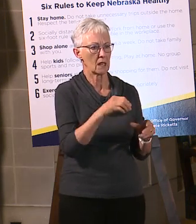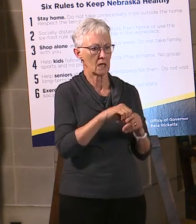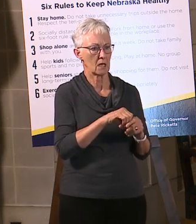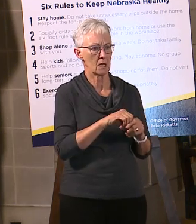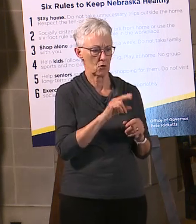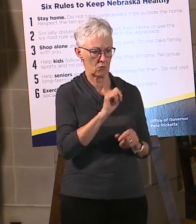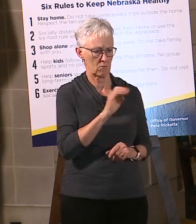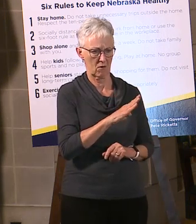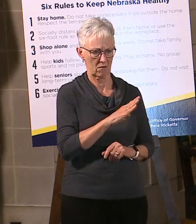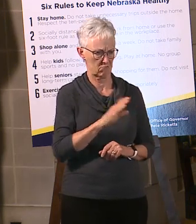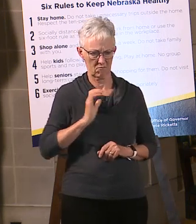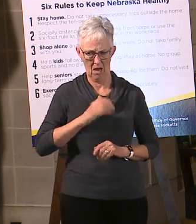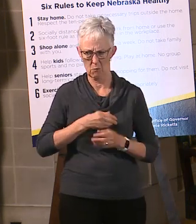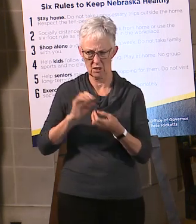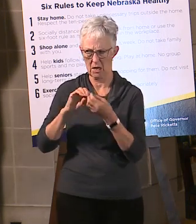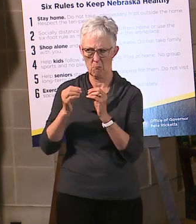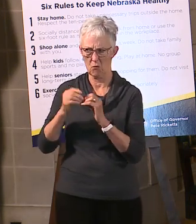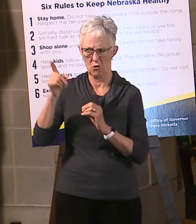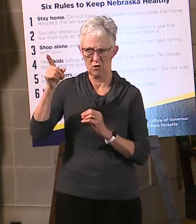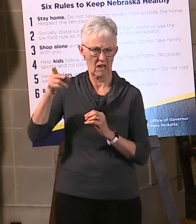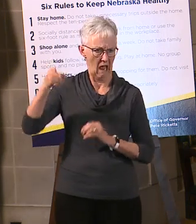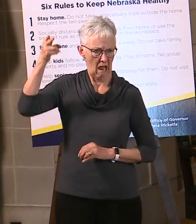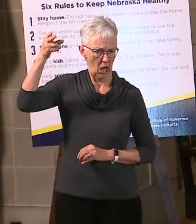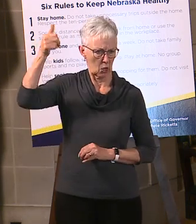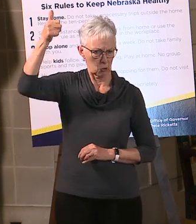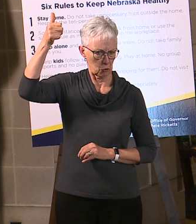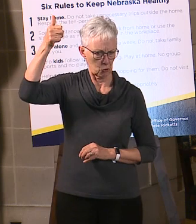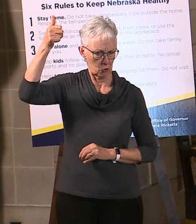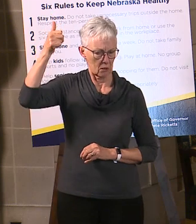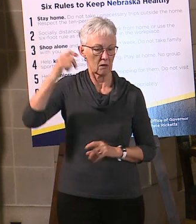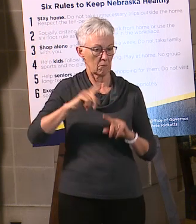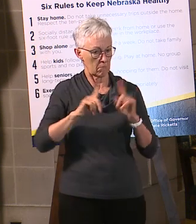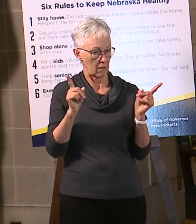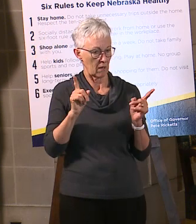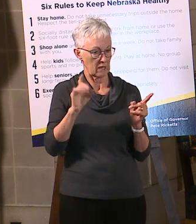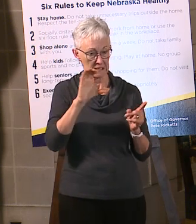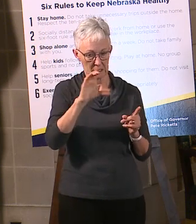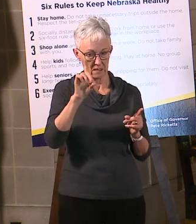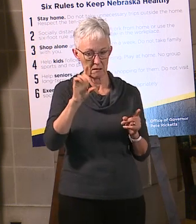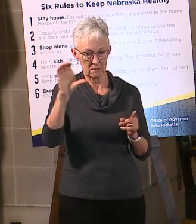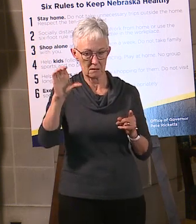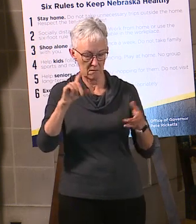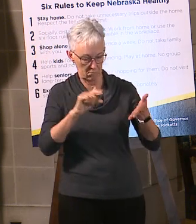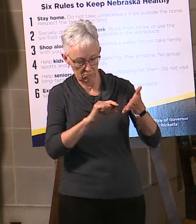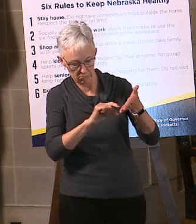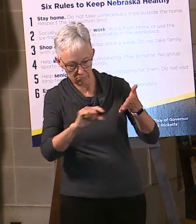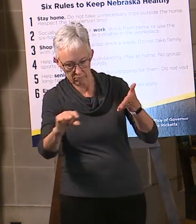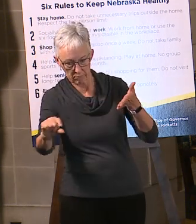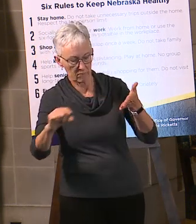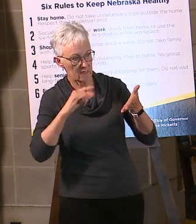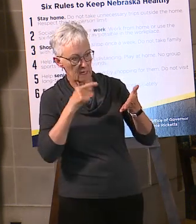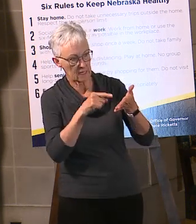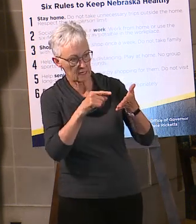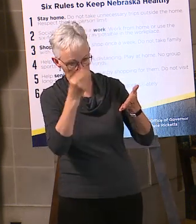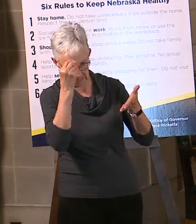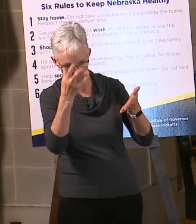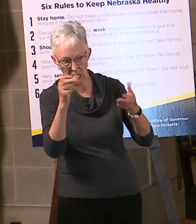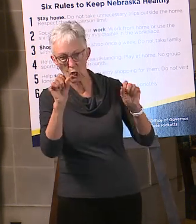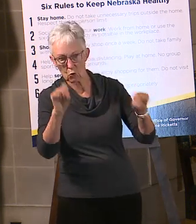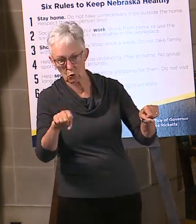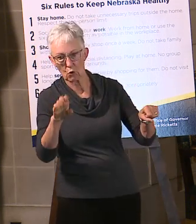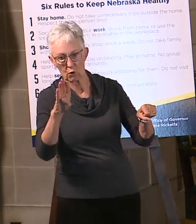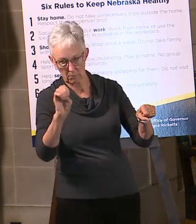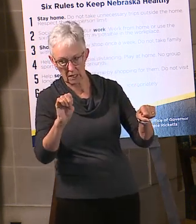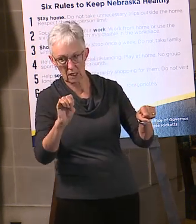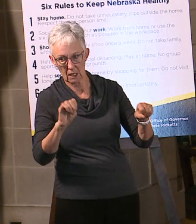higher, but the disclaimer on that page is that the data could be up to eight weeks old. So I'm just cautioned that I think